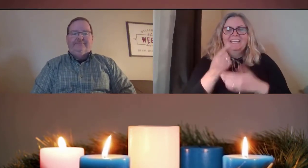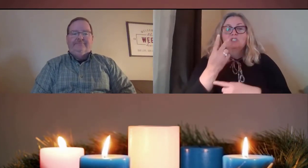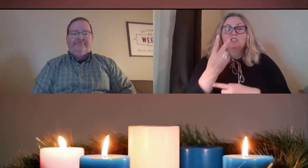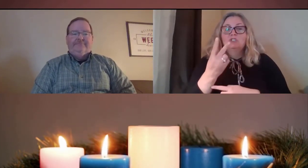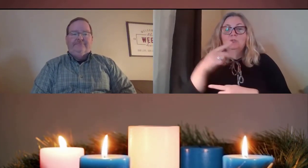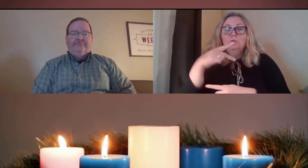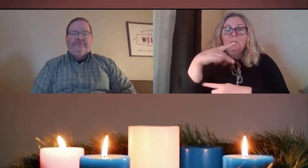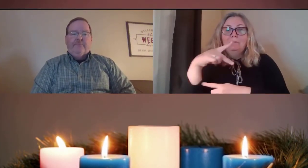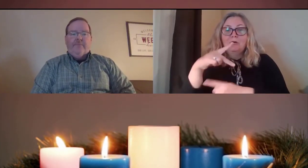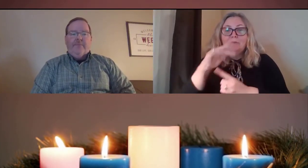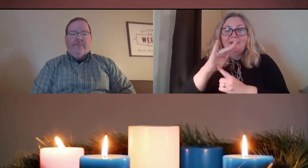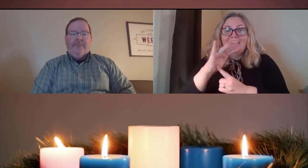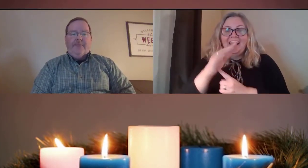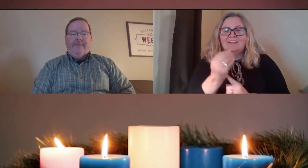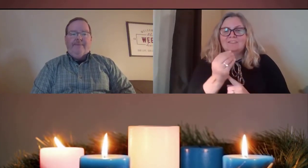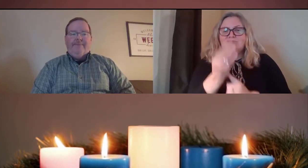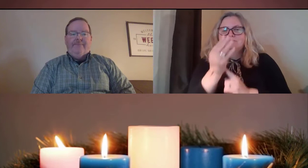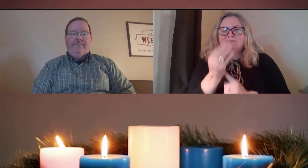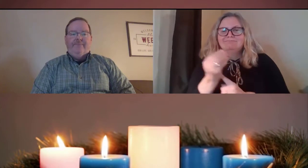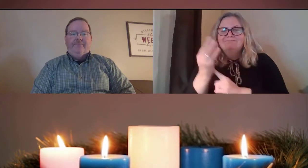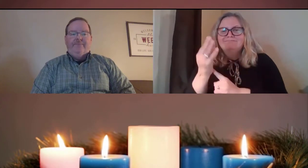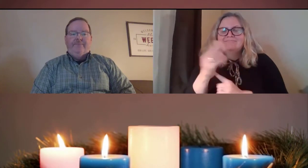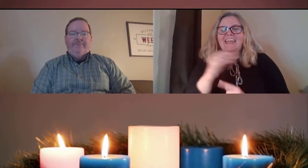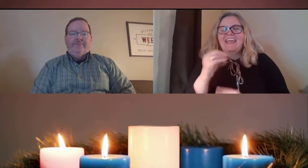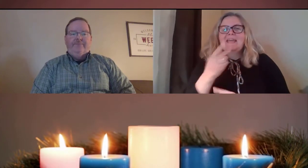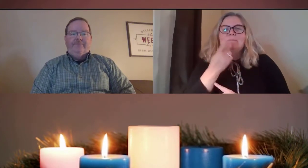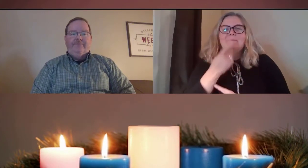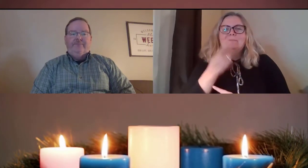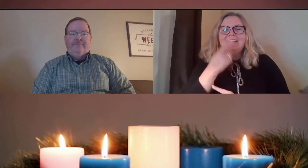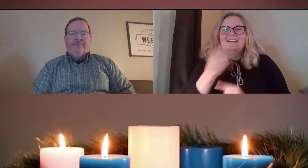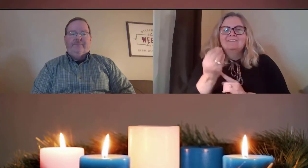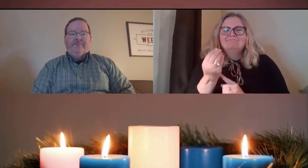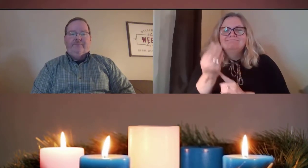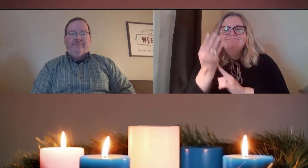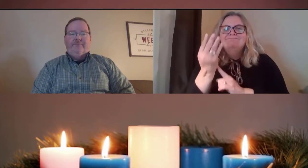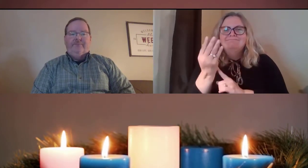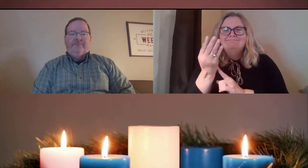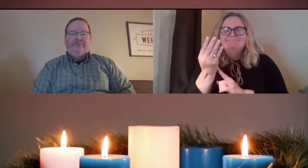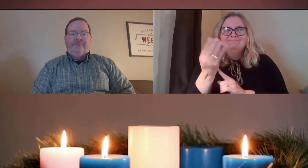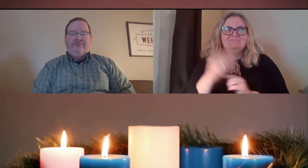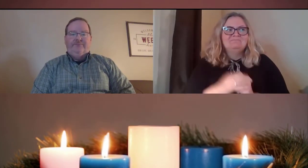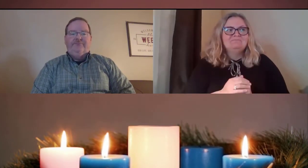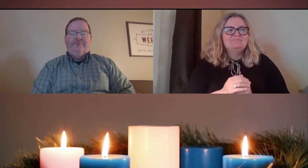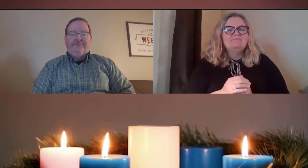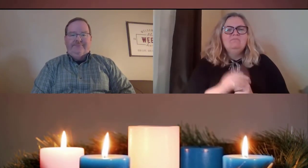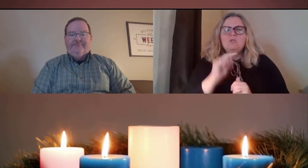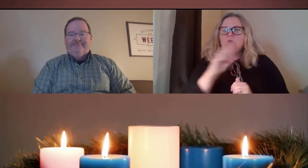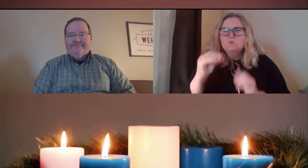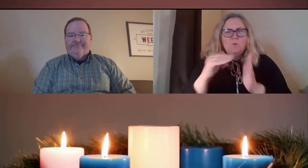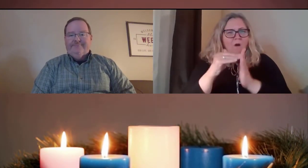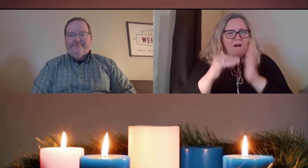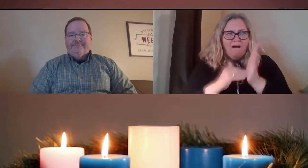This week, two of the purple candles have already been lit and we light the pink candle of joy.